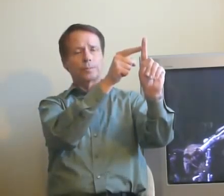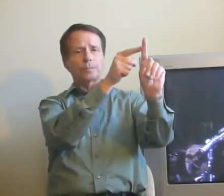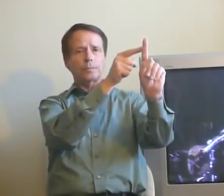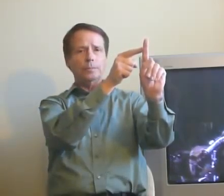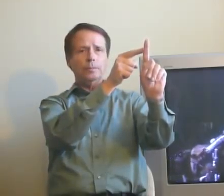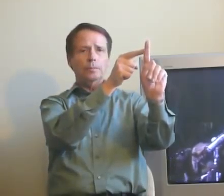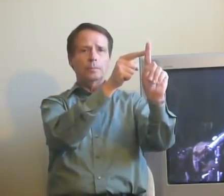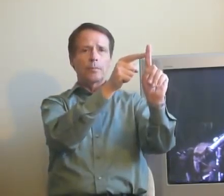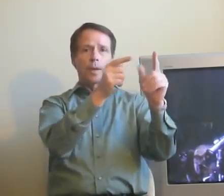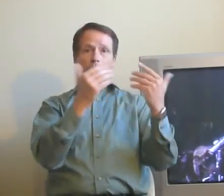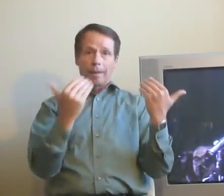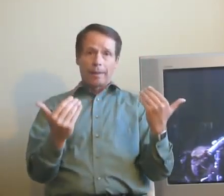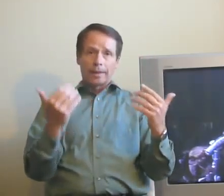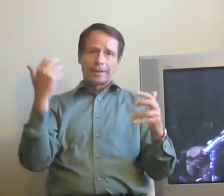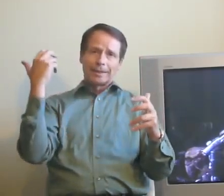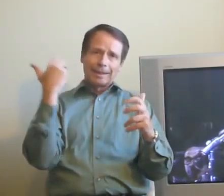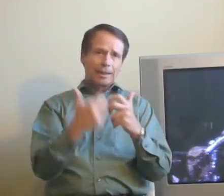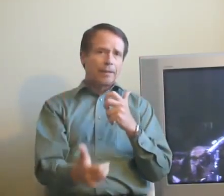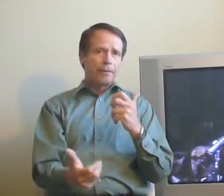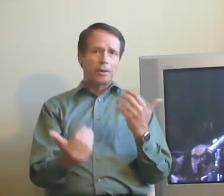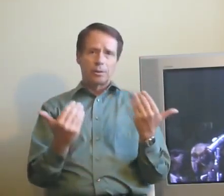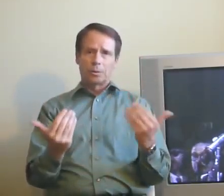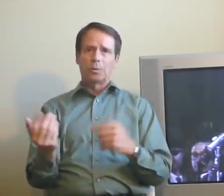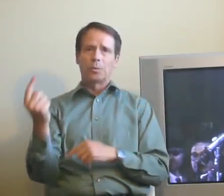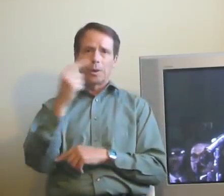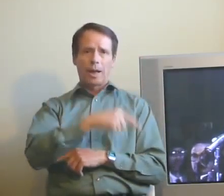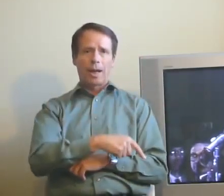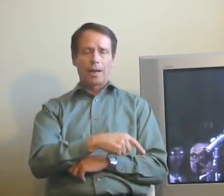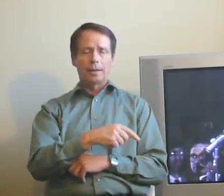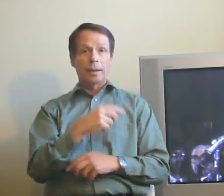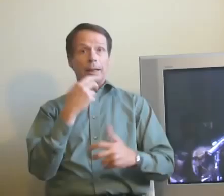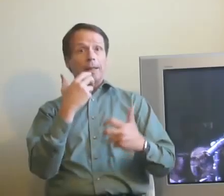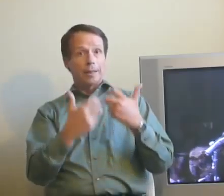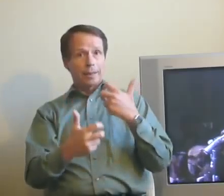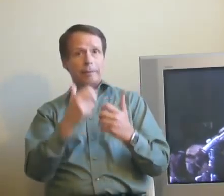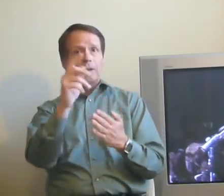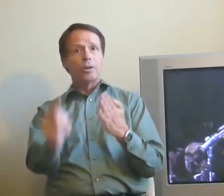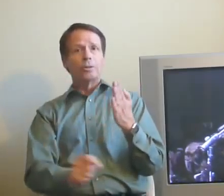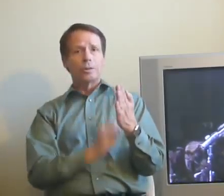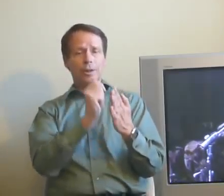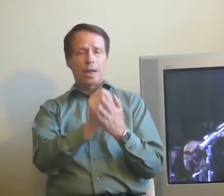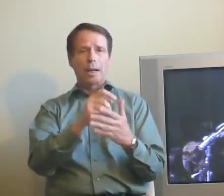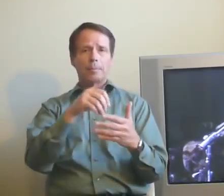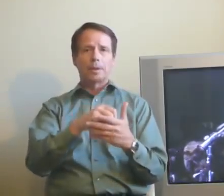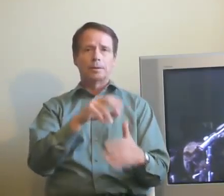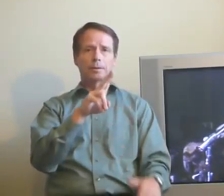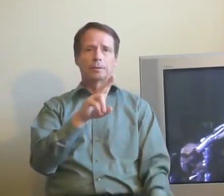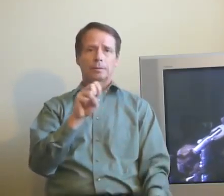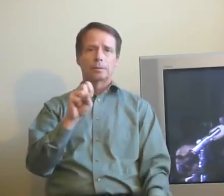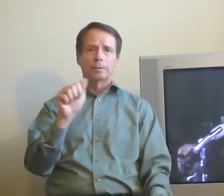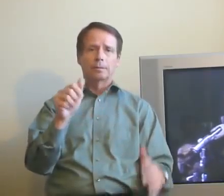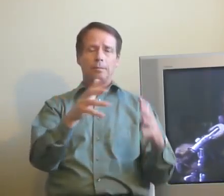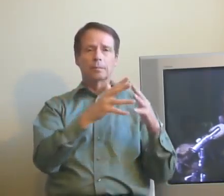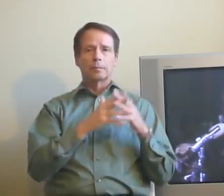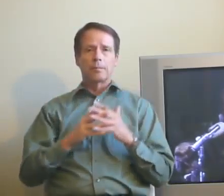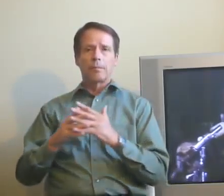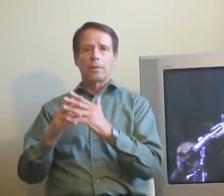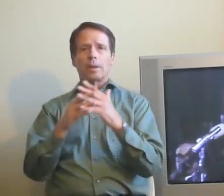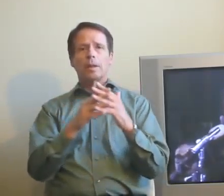In this difficult day, in this difficult time for the United States, it's perhaps well to ask